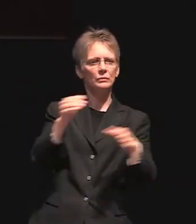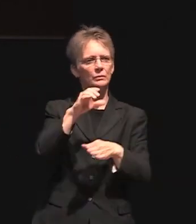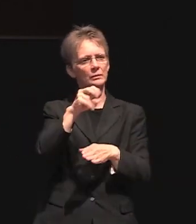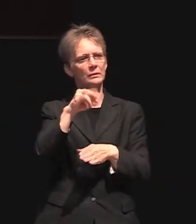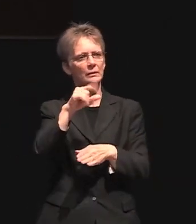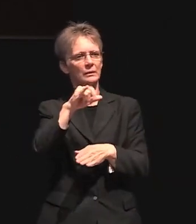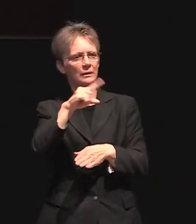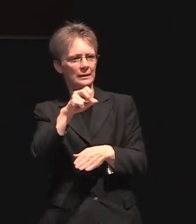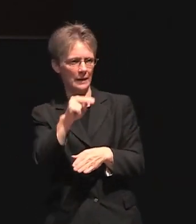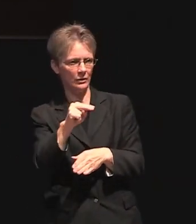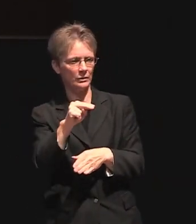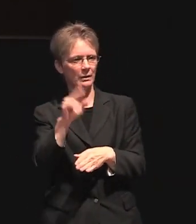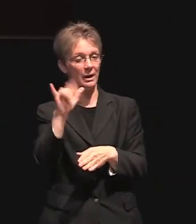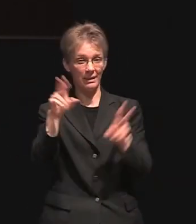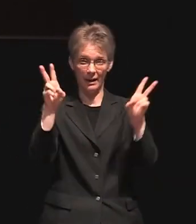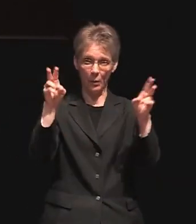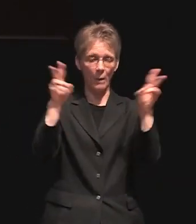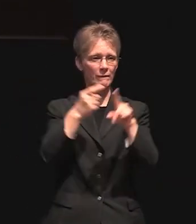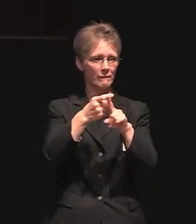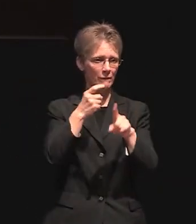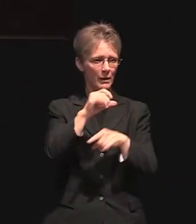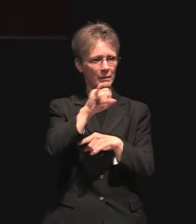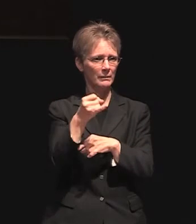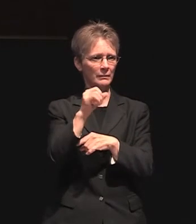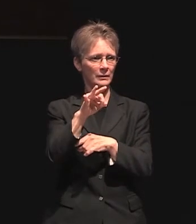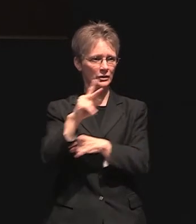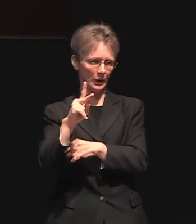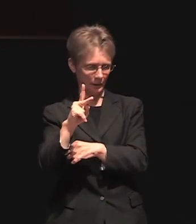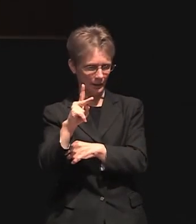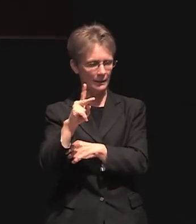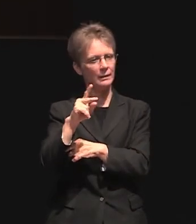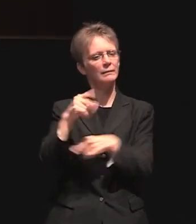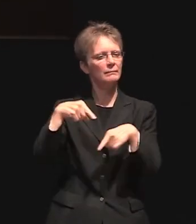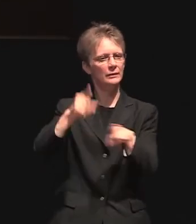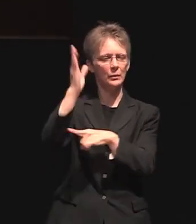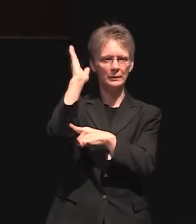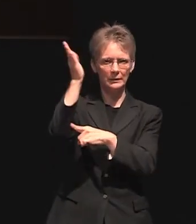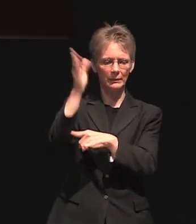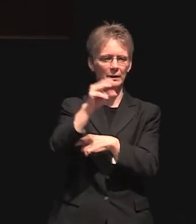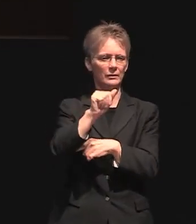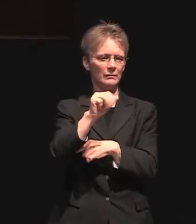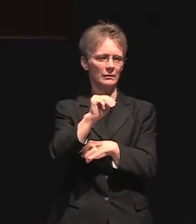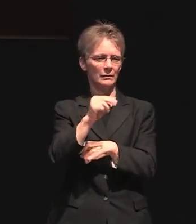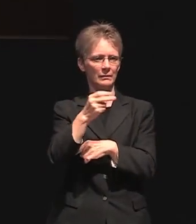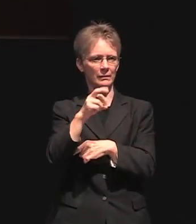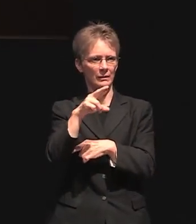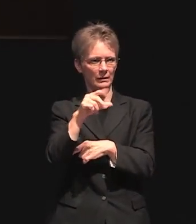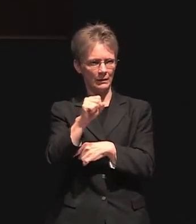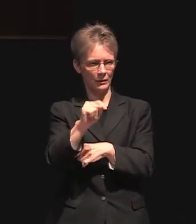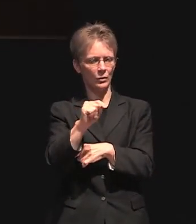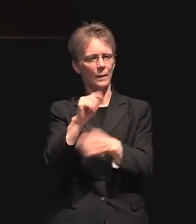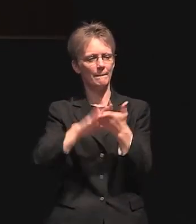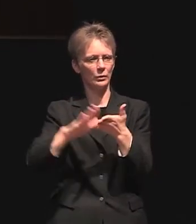a paraphrase from john kennedy delivered at amherst college in the autumn of 1963 at the